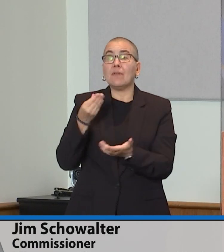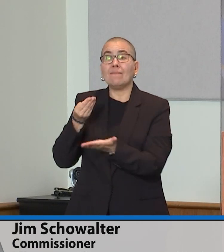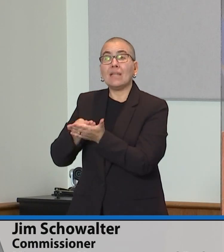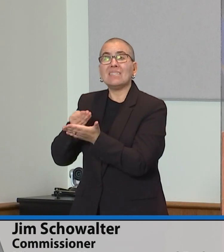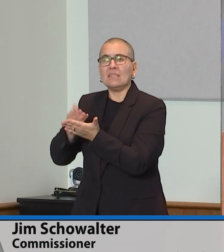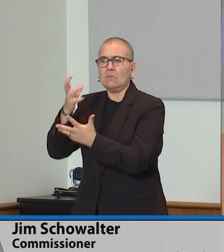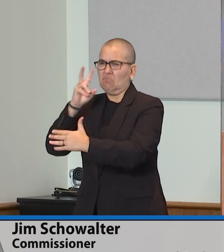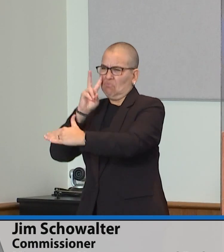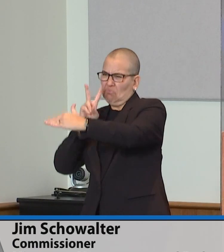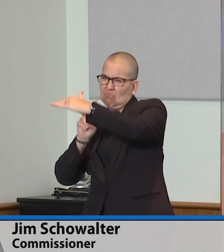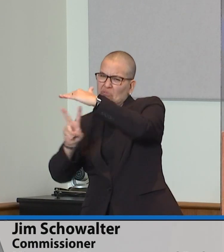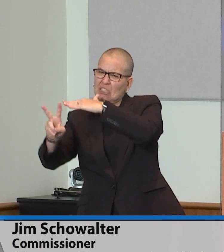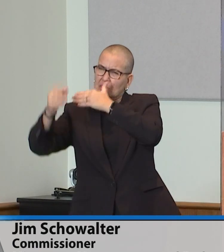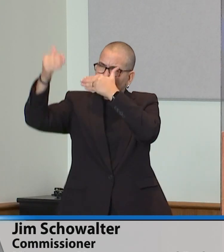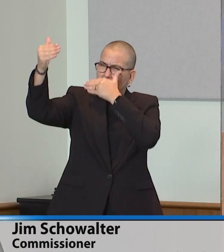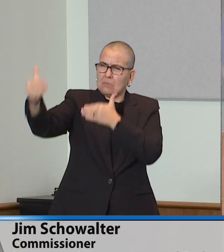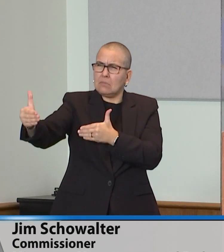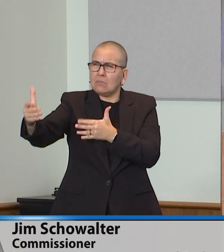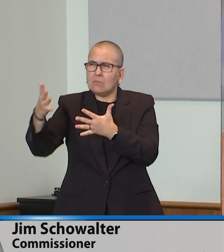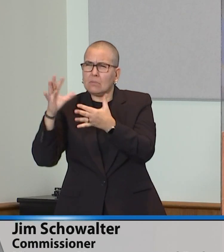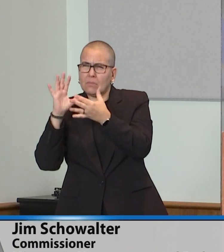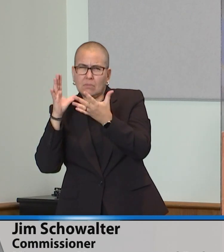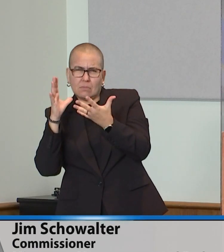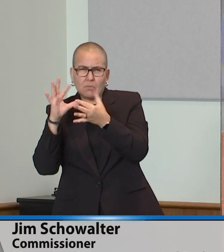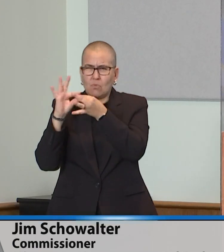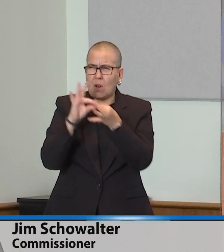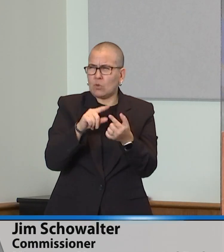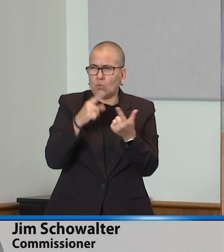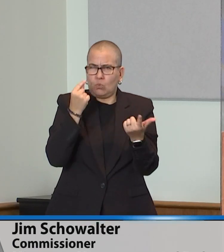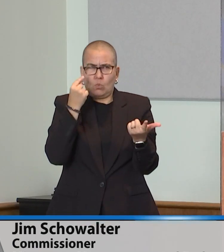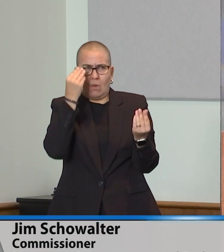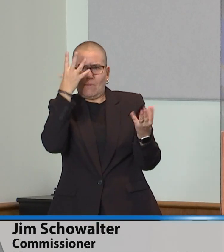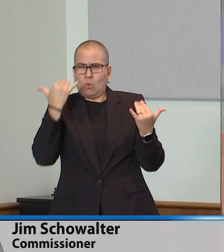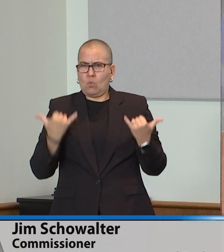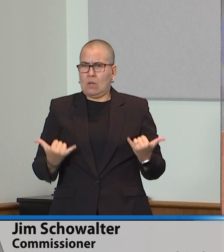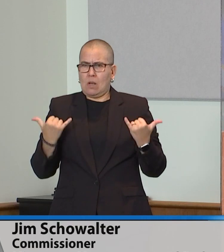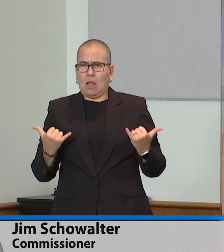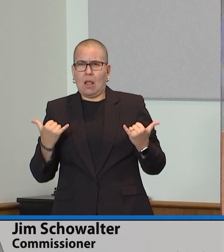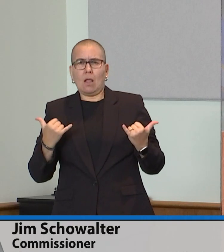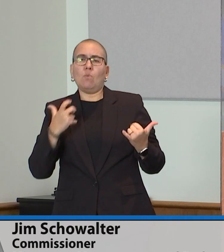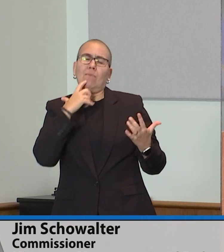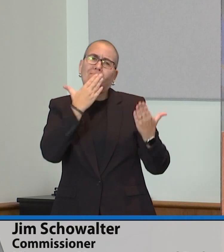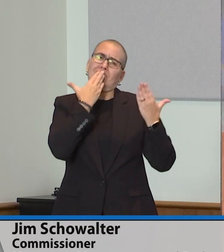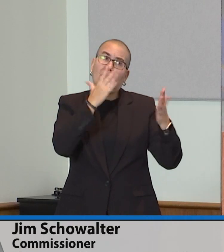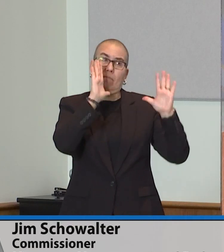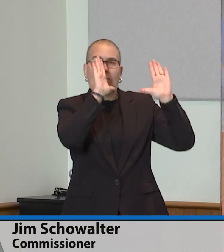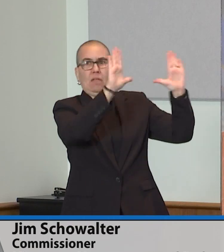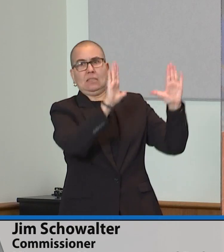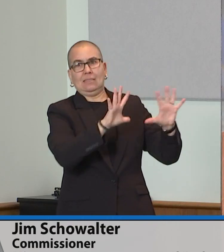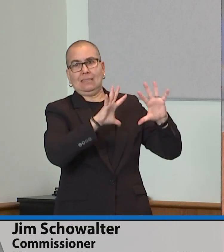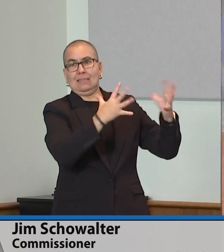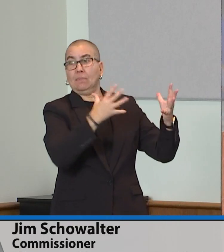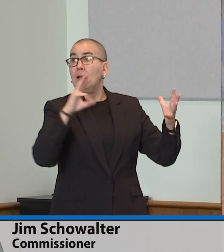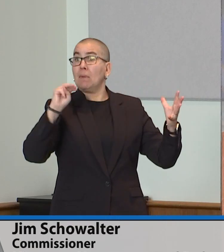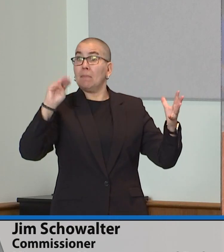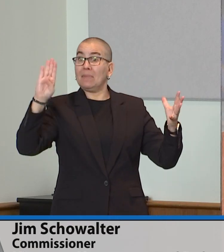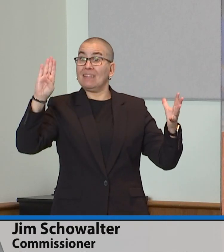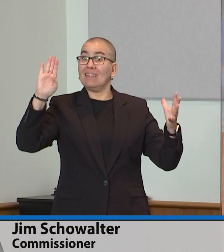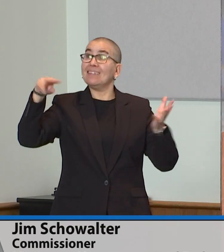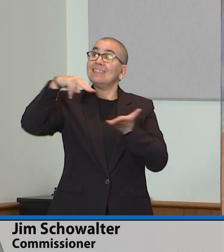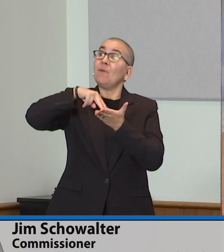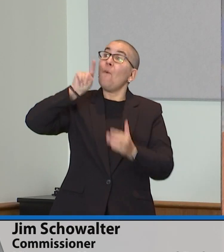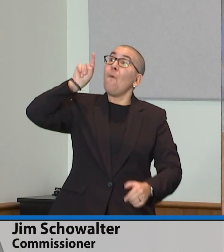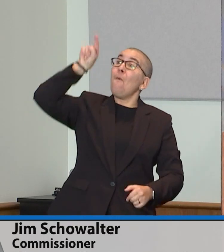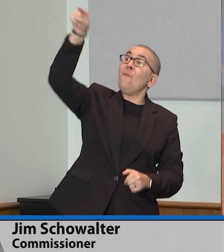in time. I want to start by thanking the fantastic team at Minnesota Management and Budget. A lot of them are standing back there.